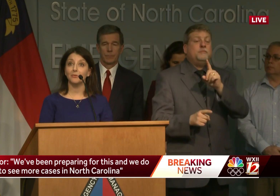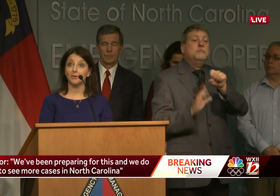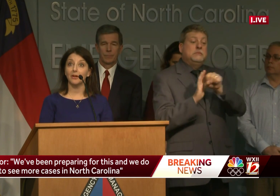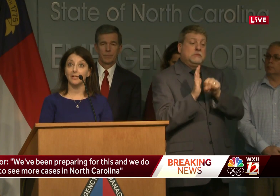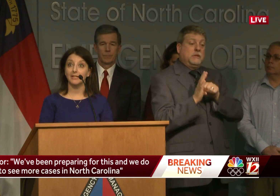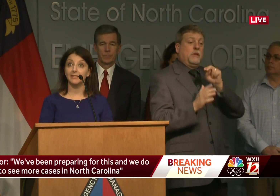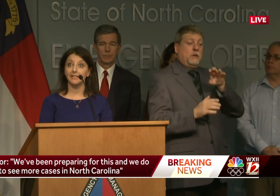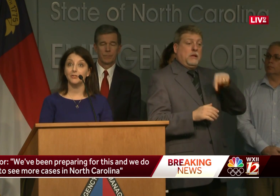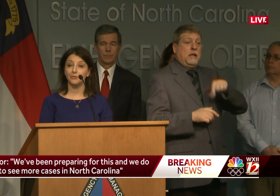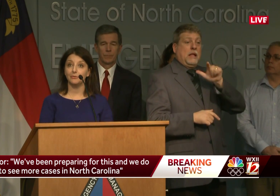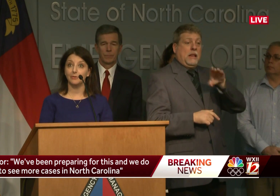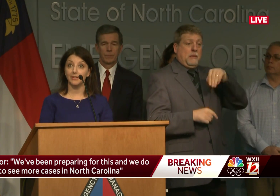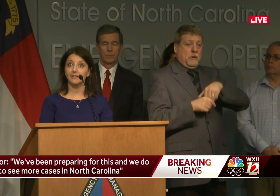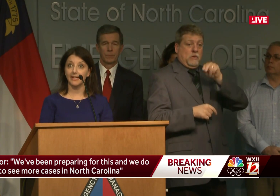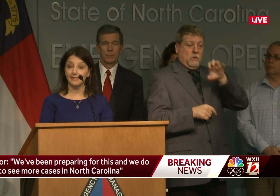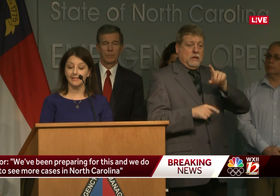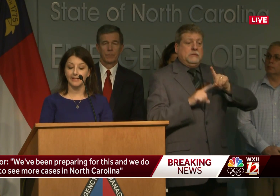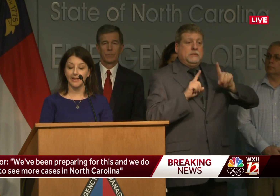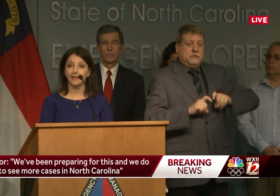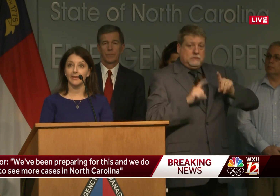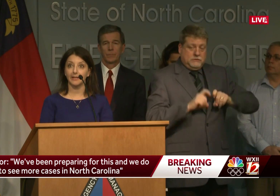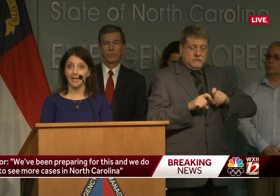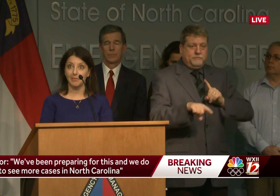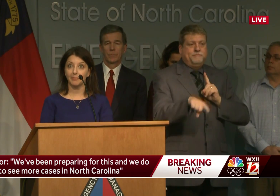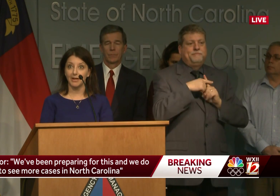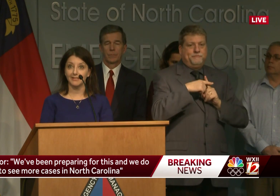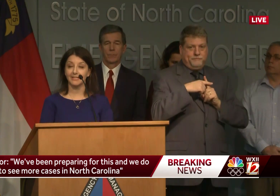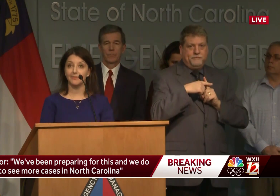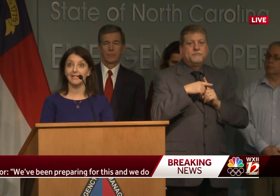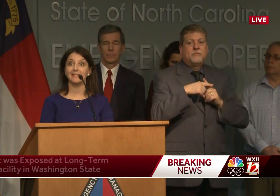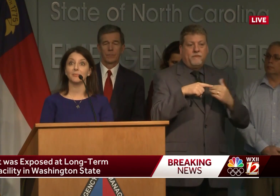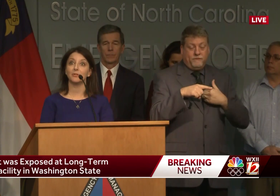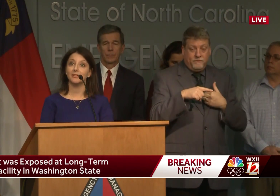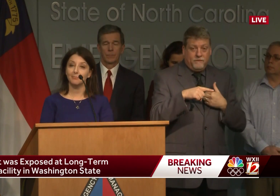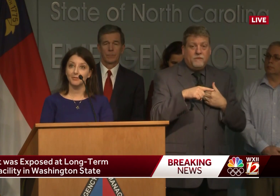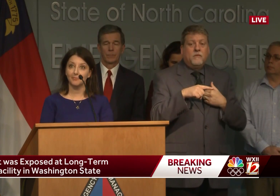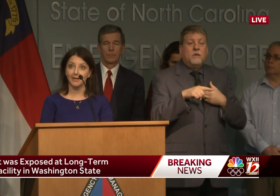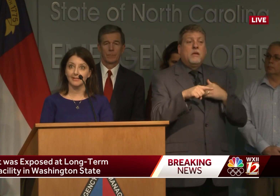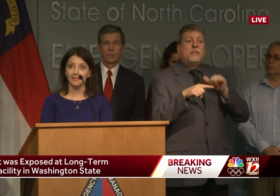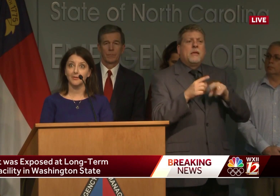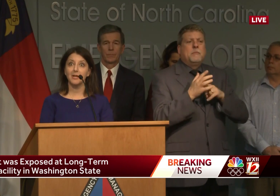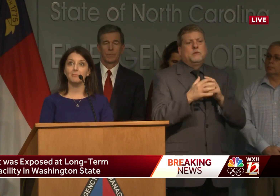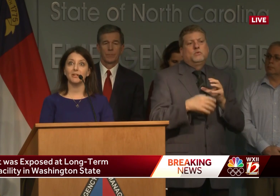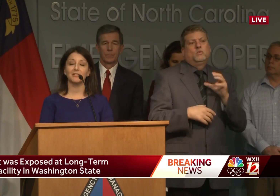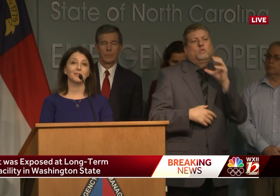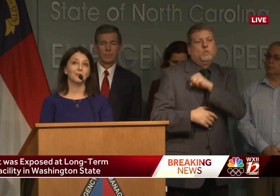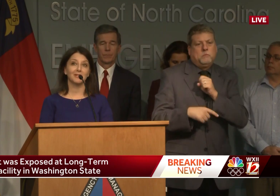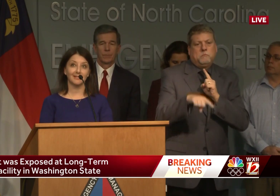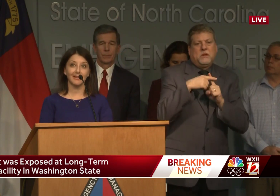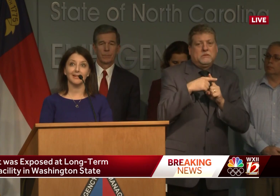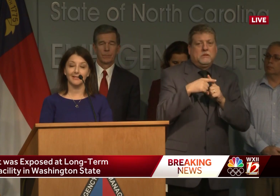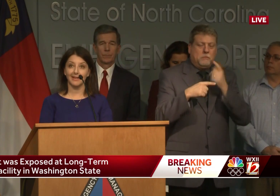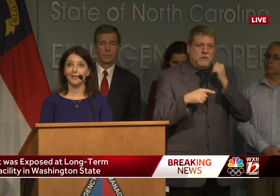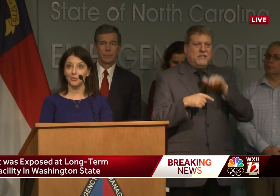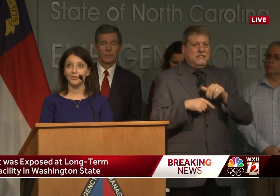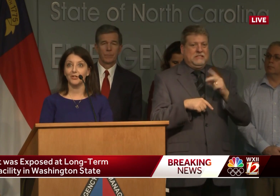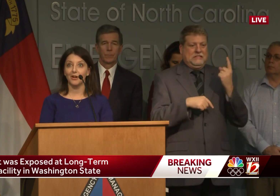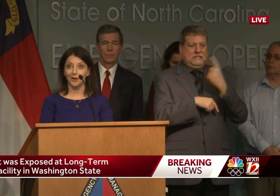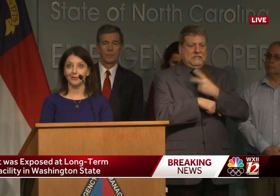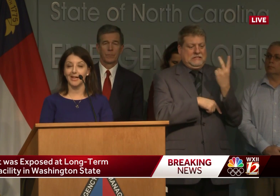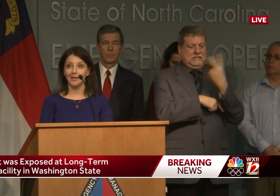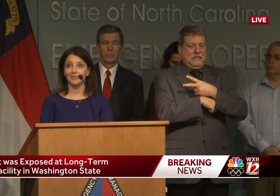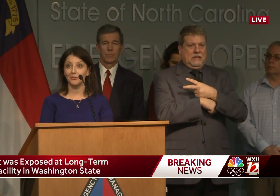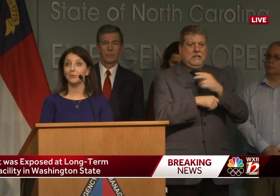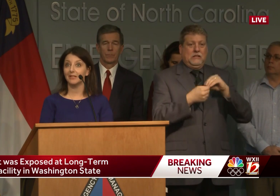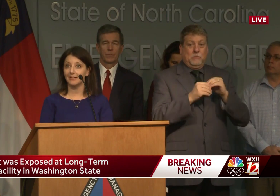the state lab in North Carolina did do this test and it came back positive. And it is a presumptive positive because it is only the second day in which